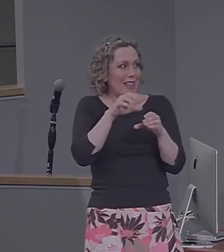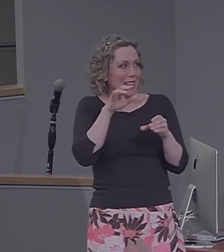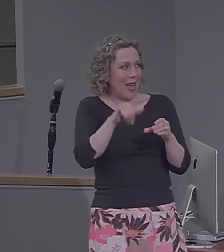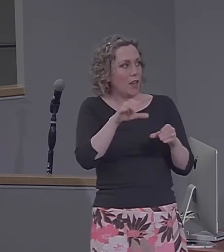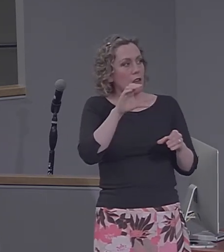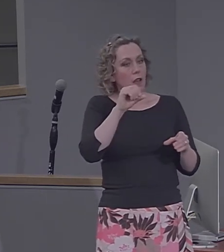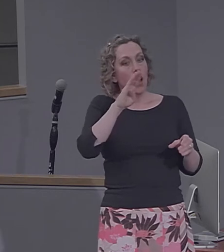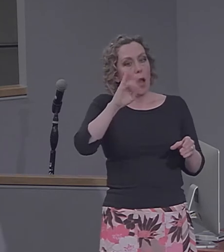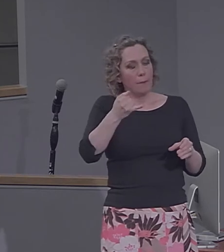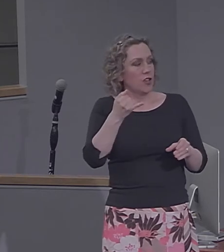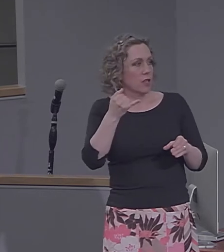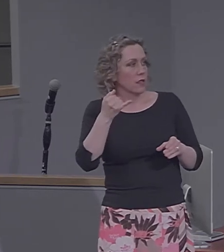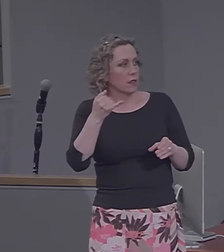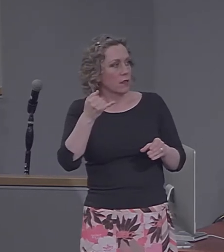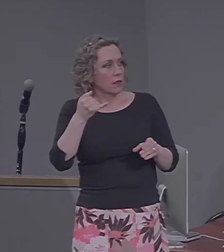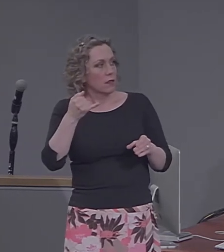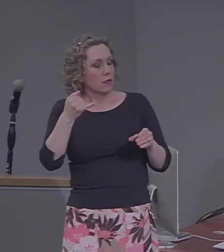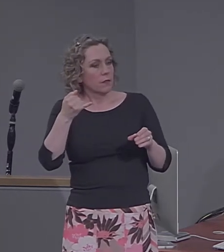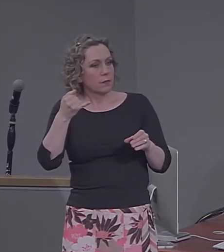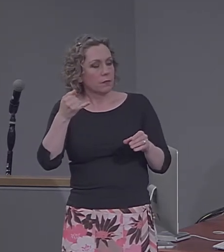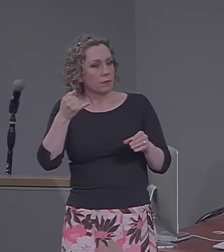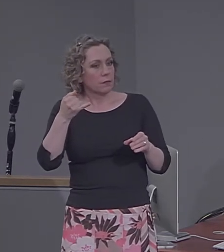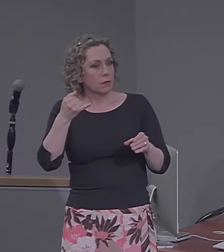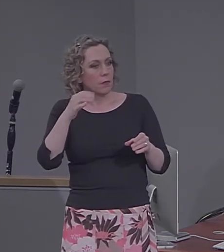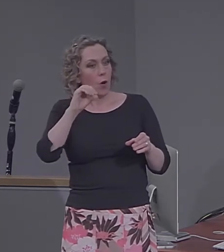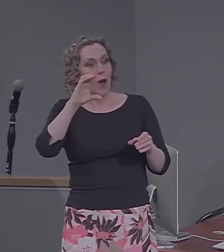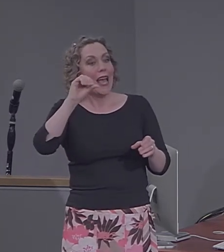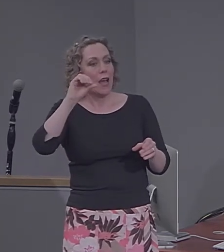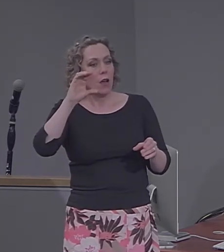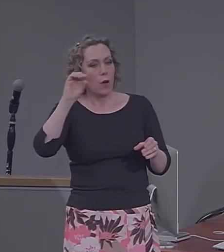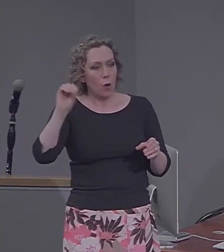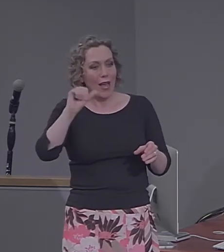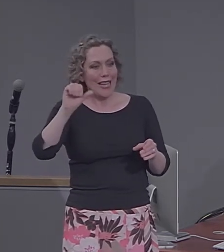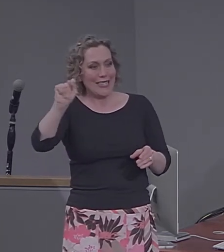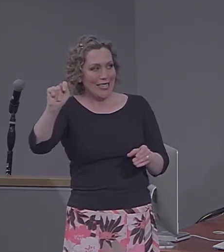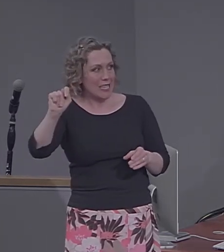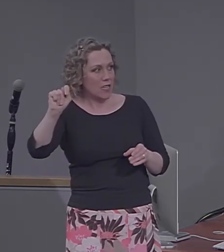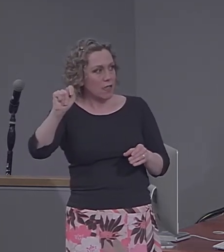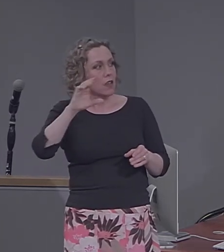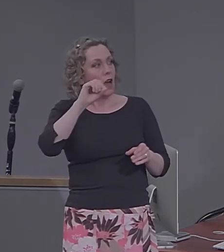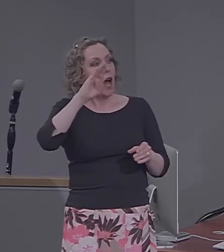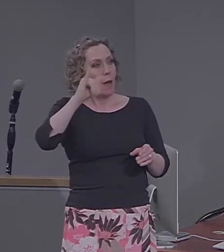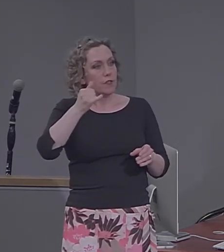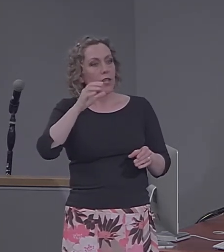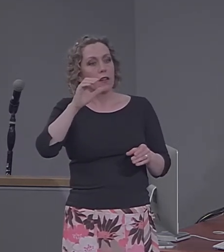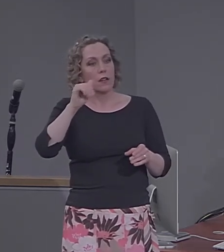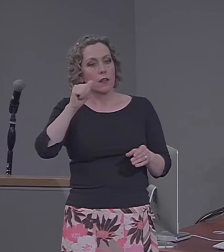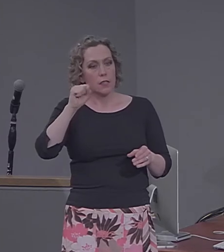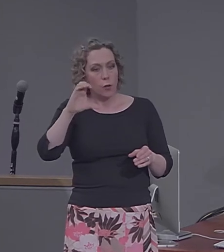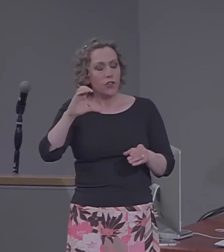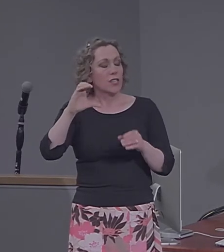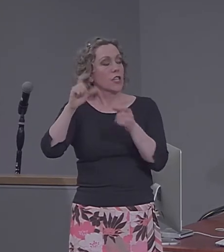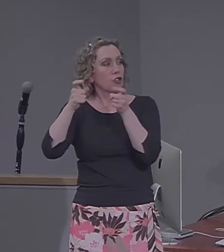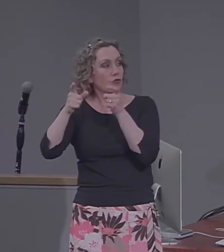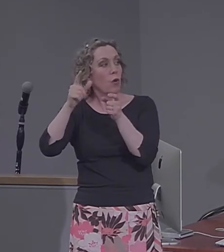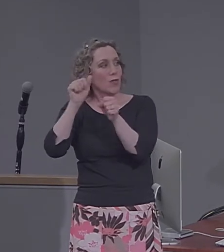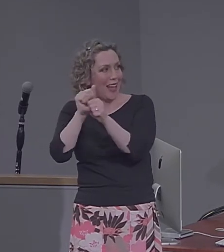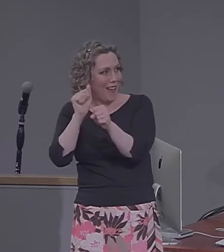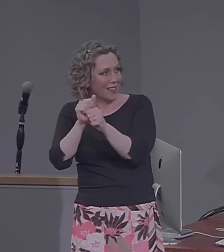associates control task basically, because you could make a reasonable case